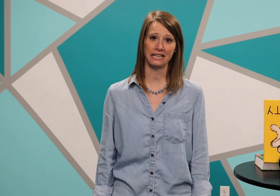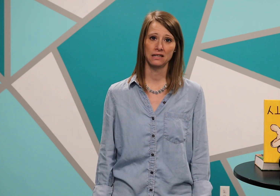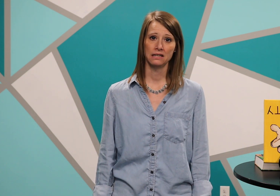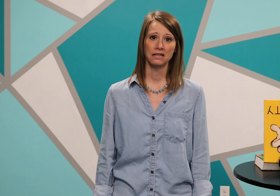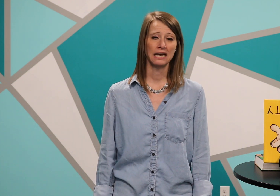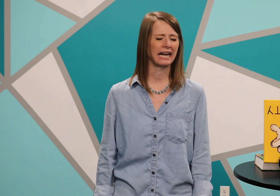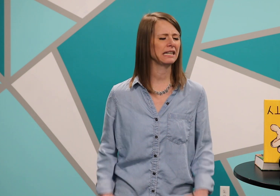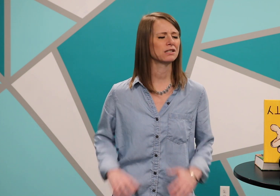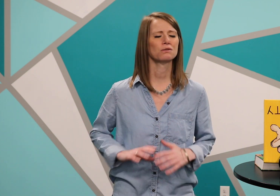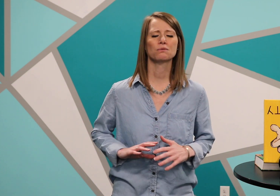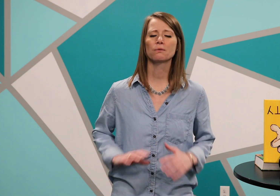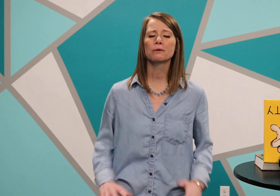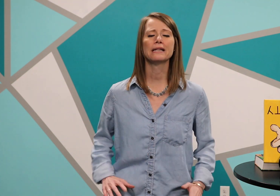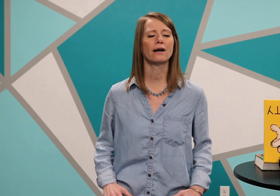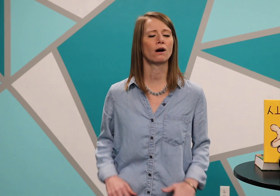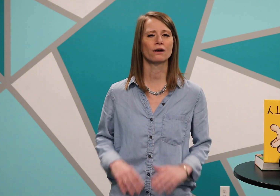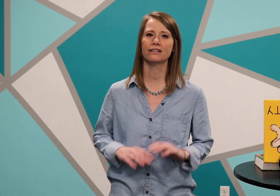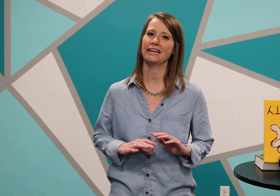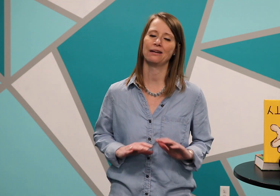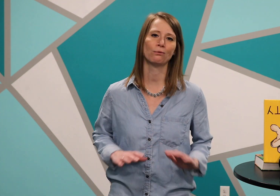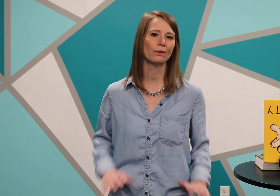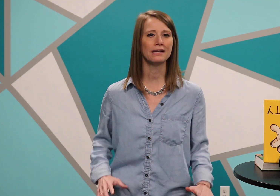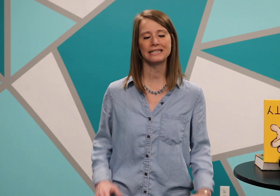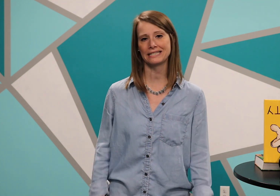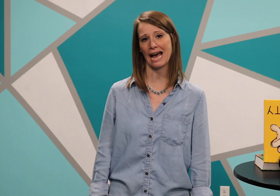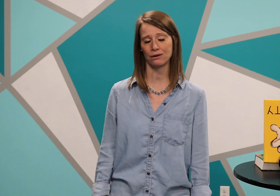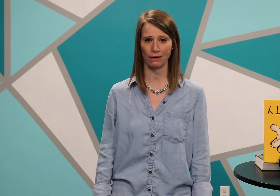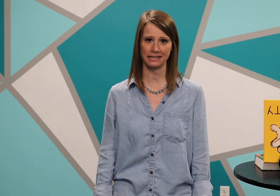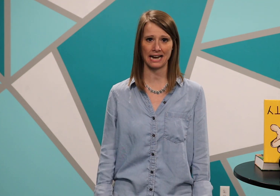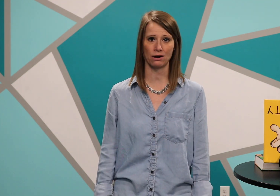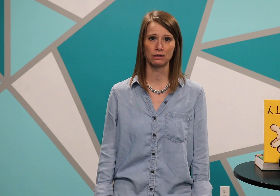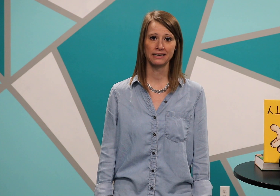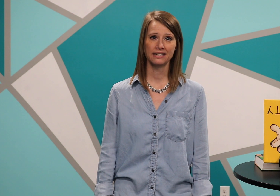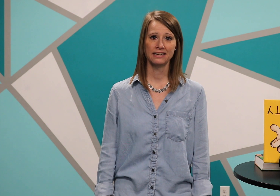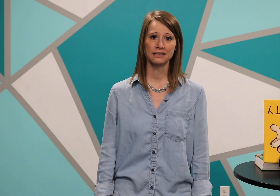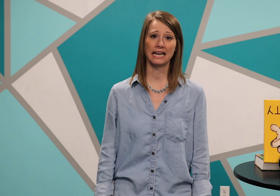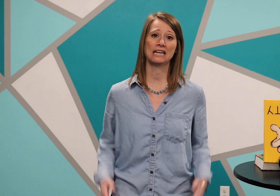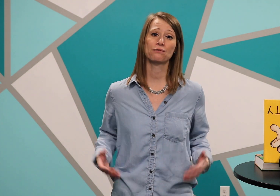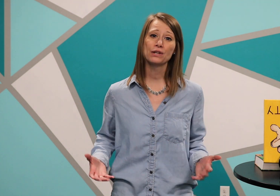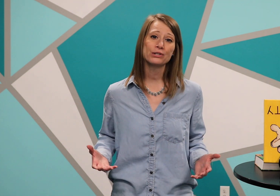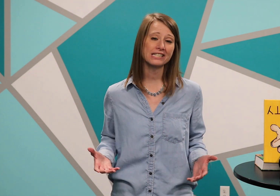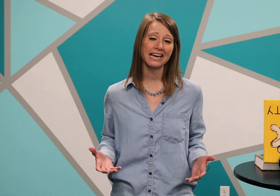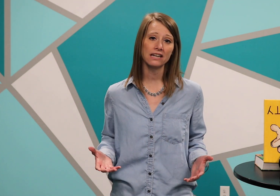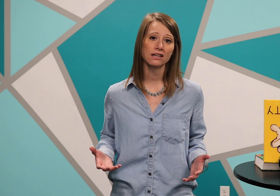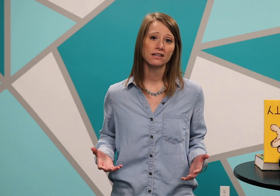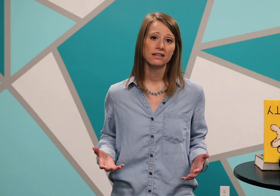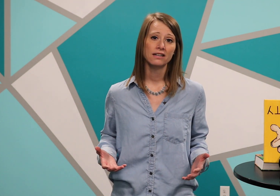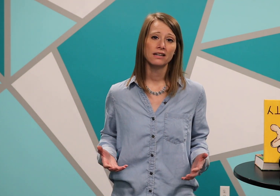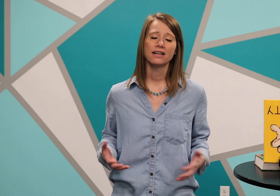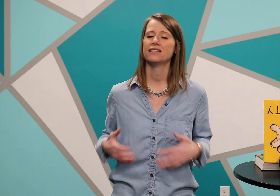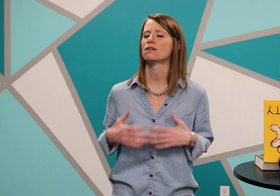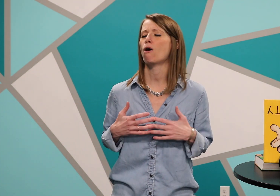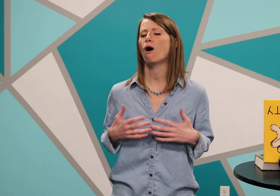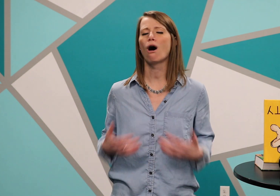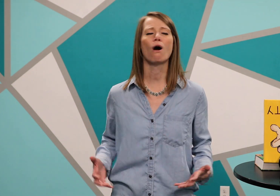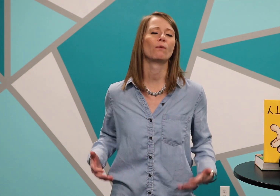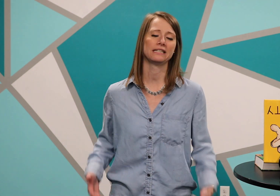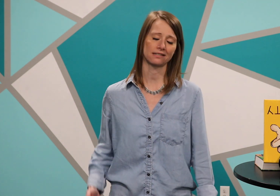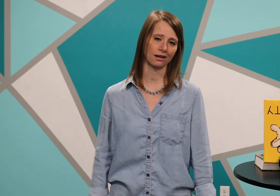and it's really hard and really sad right now. And it feels like it's always gonna